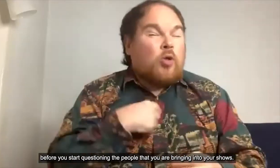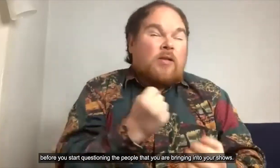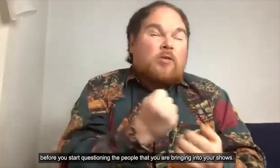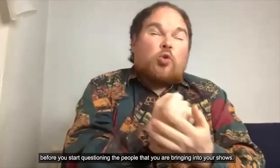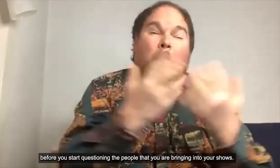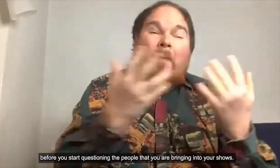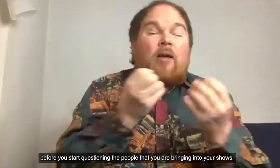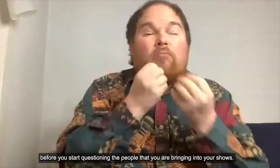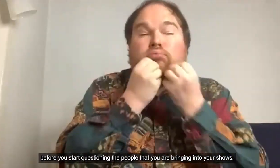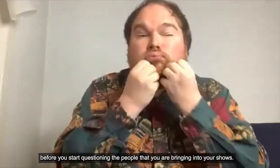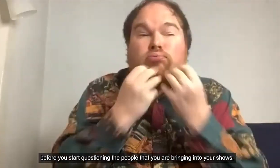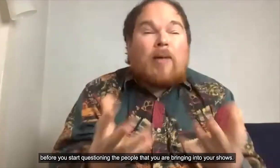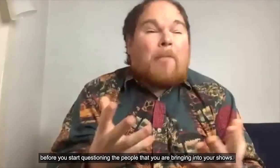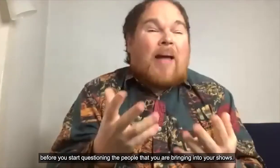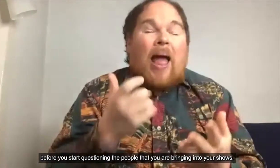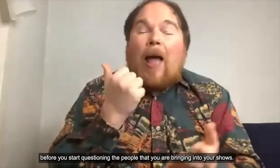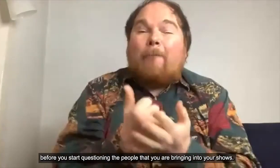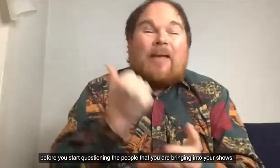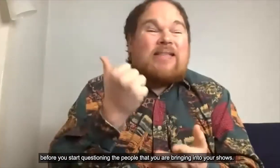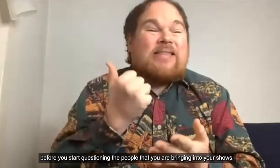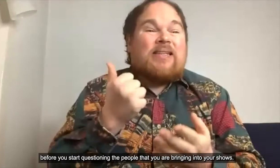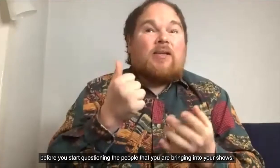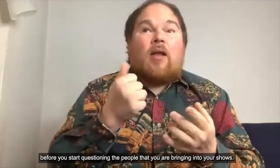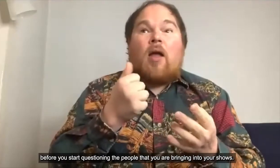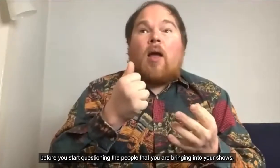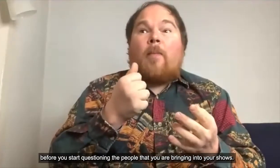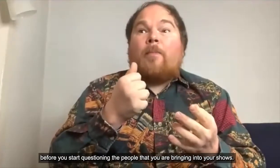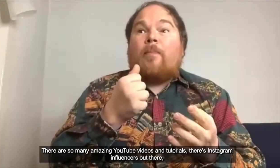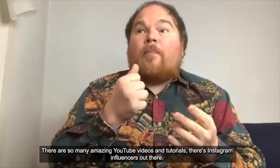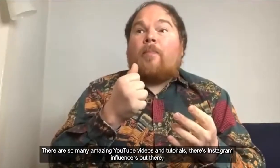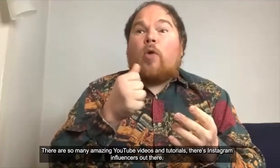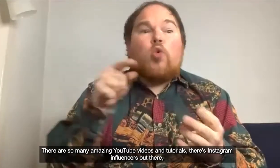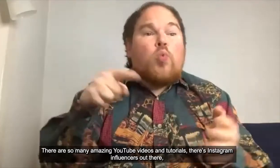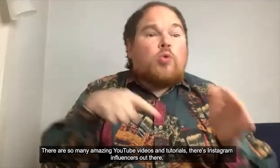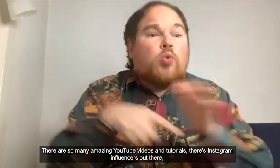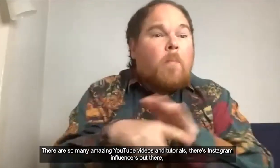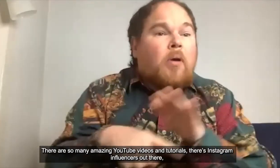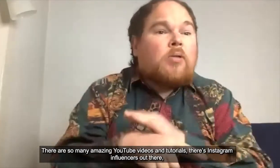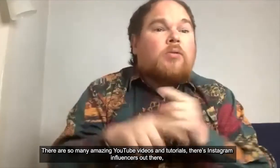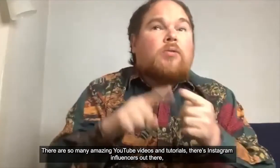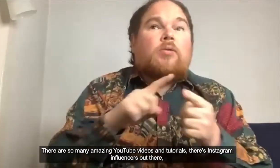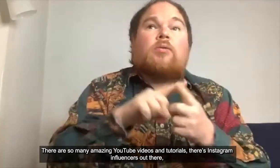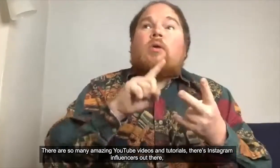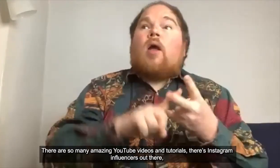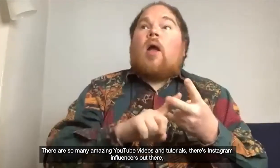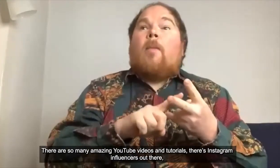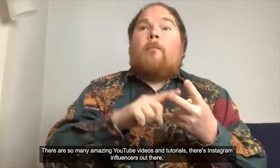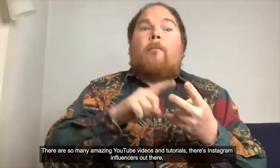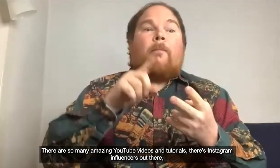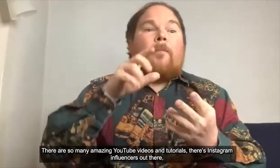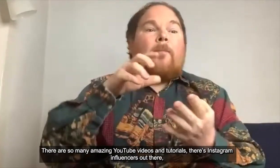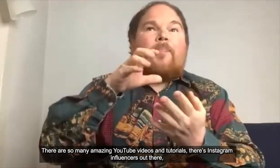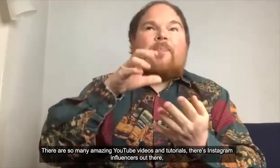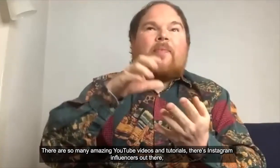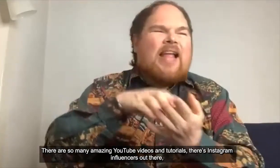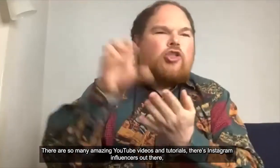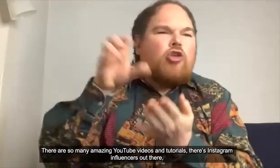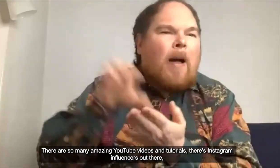the the people that you're bringing into your shows there are so many amazing YouTube videos and tutorials